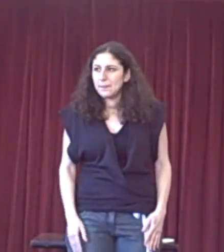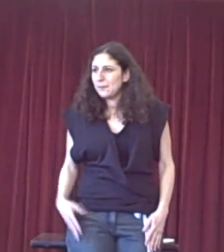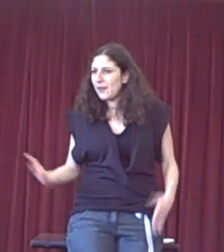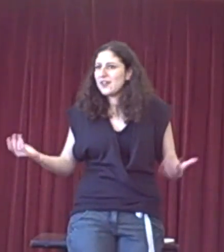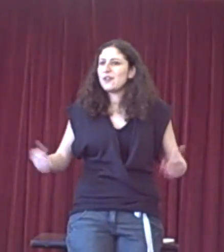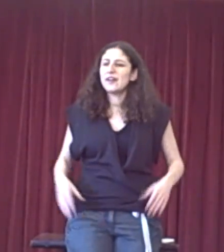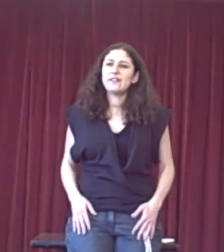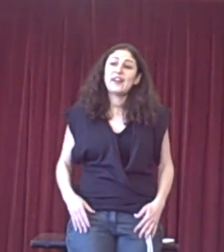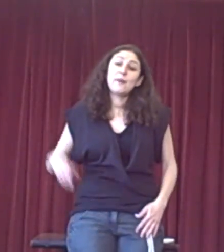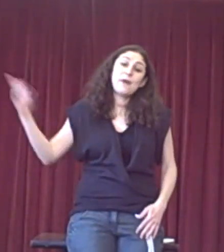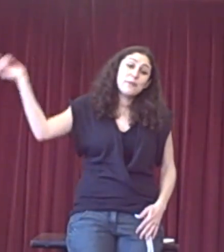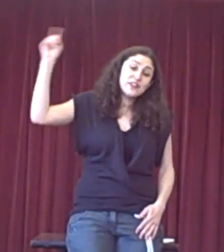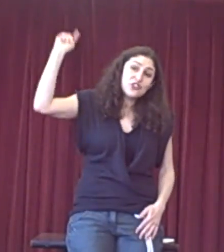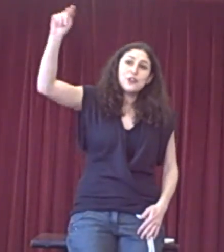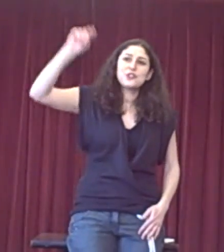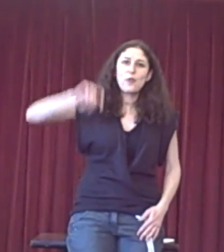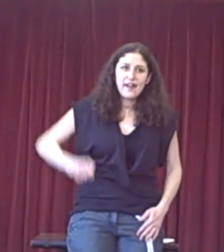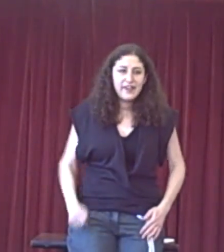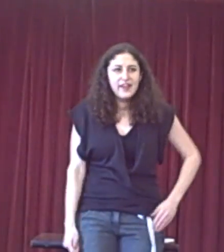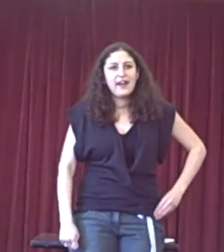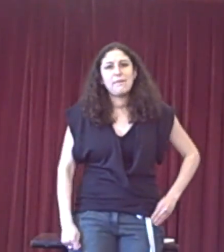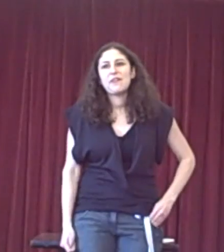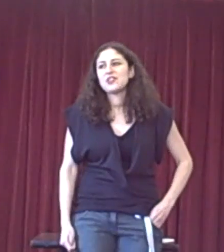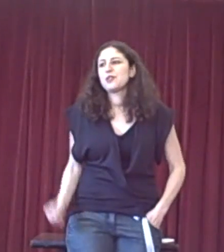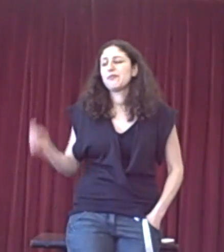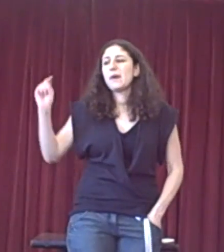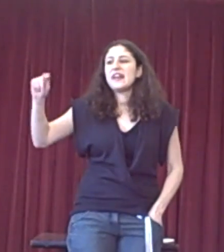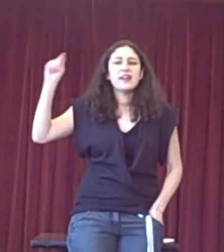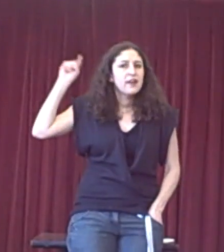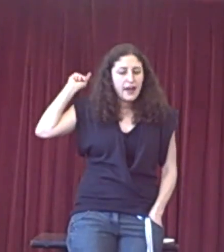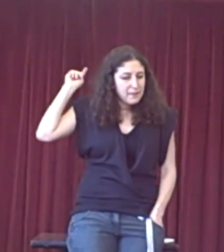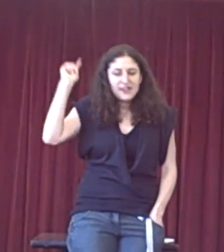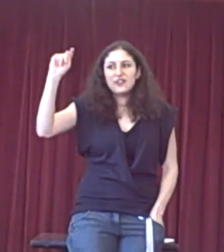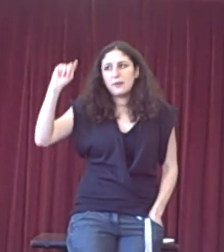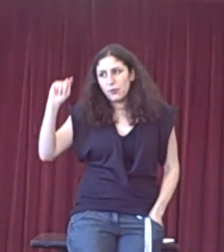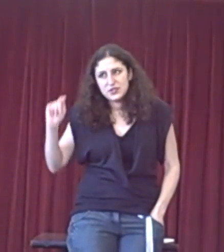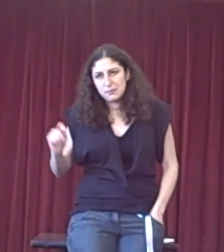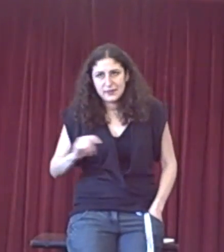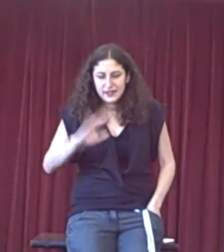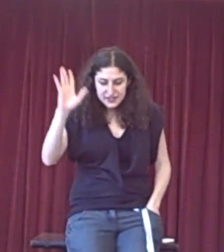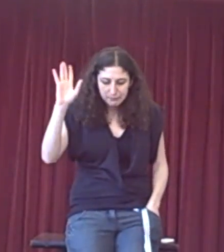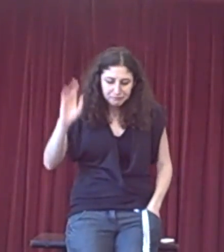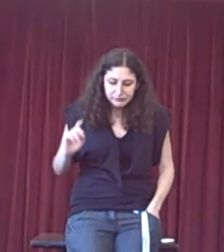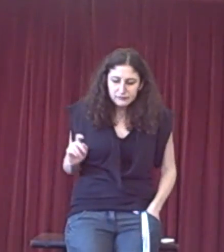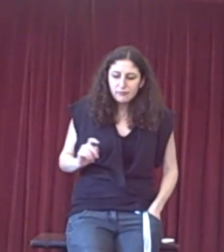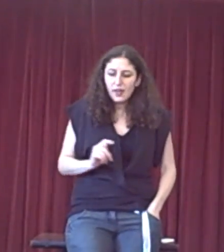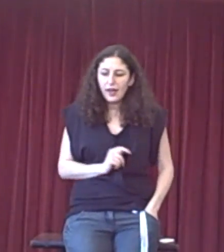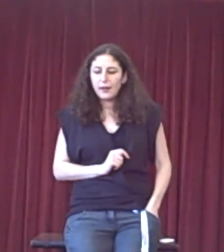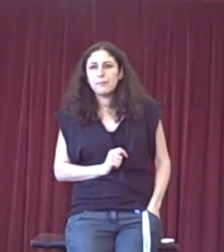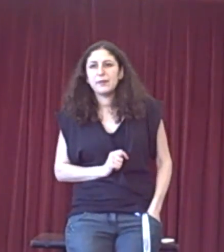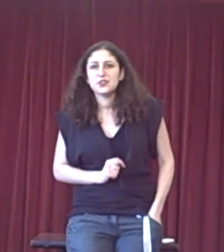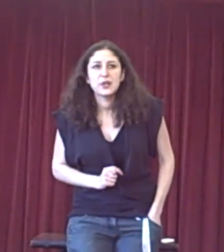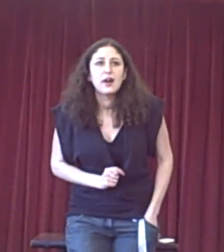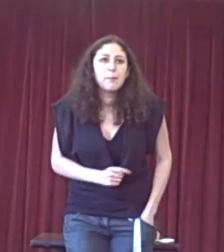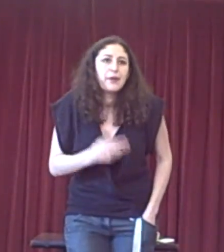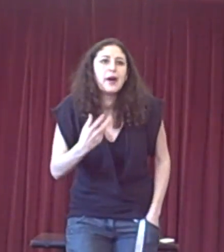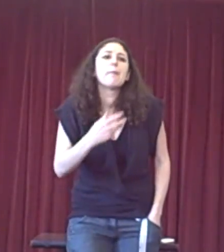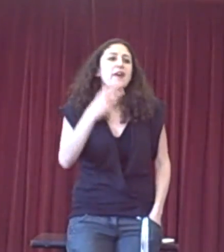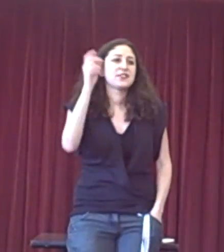where you kind of say, and we showed you why their issue of money isn't important because we can't put a price